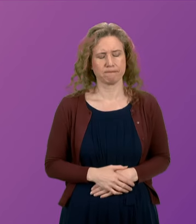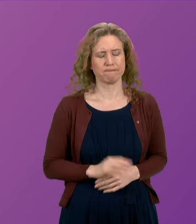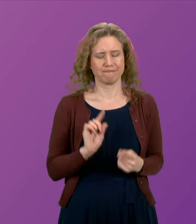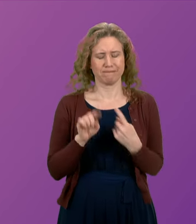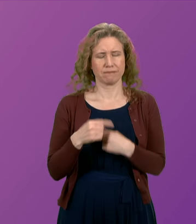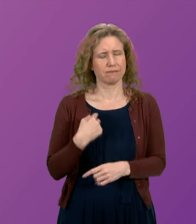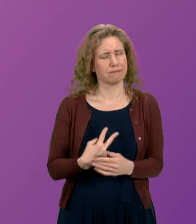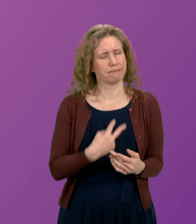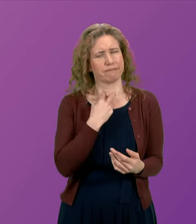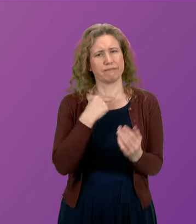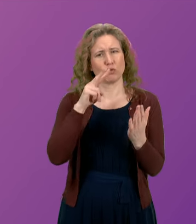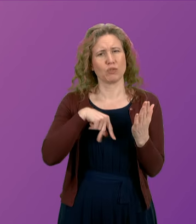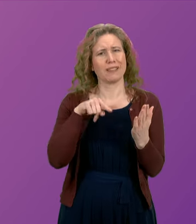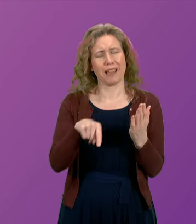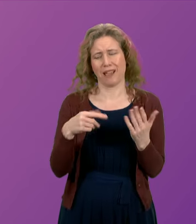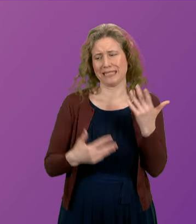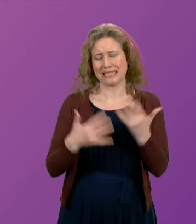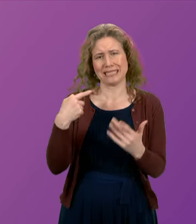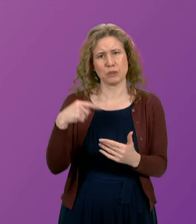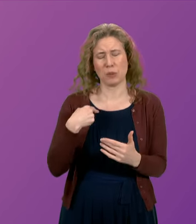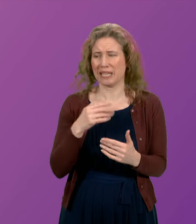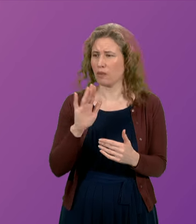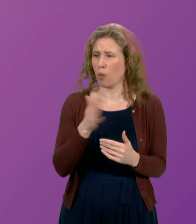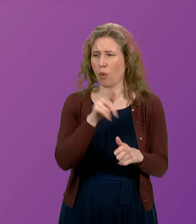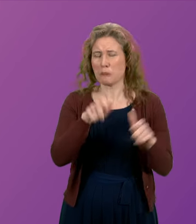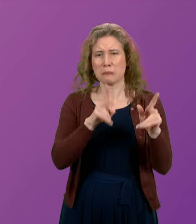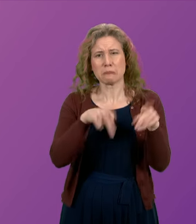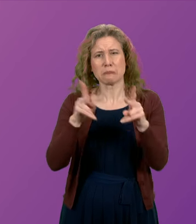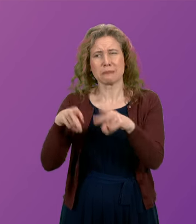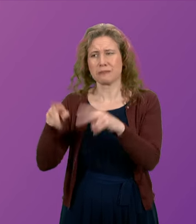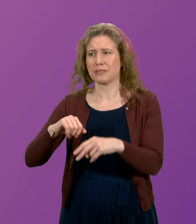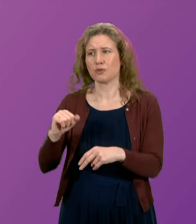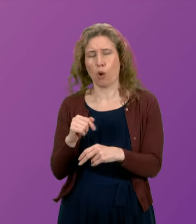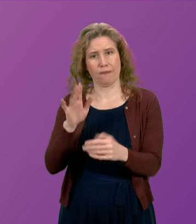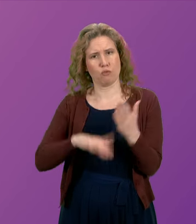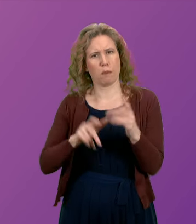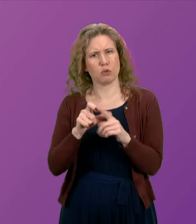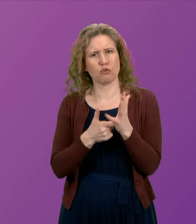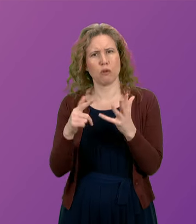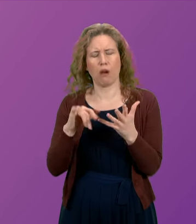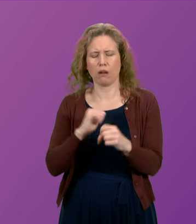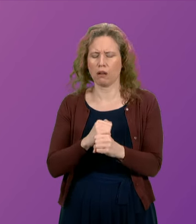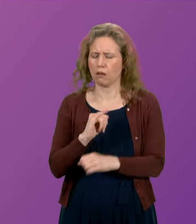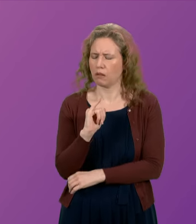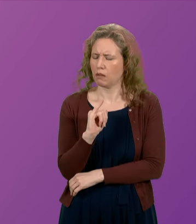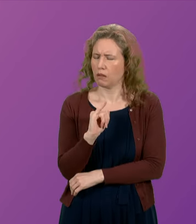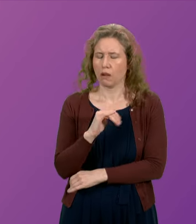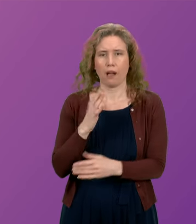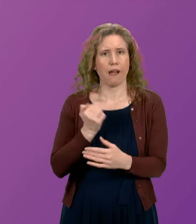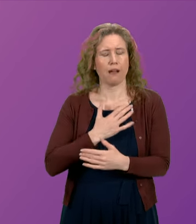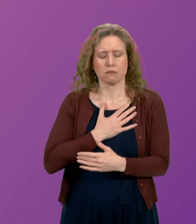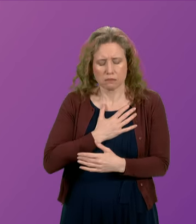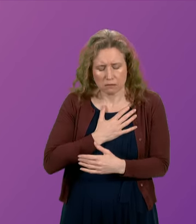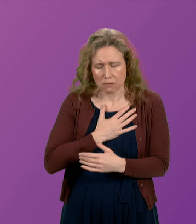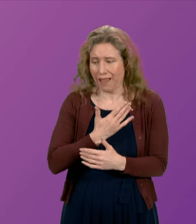to read the statistics that came out this week and the loss of life from drugs in Scotland is truly devastating. I express my heartfelt condolences